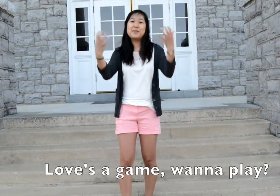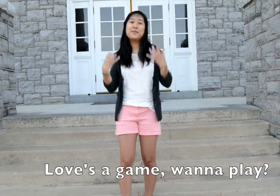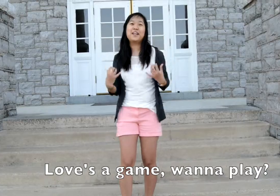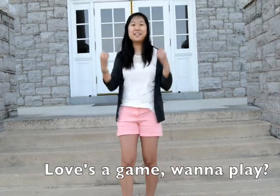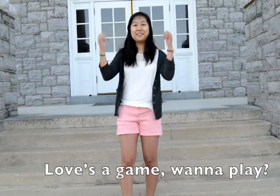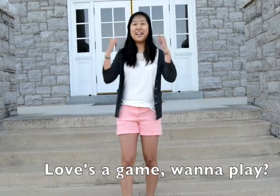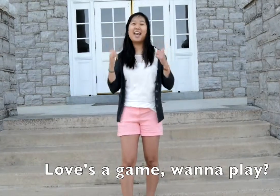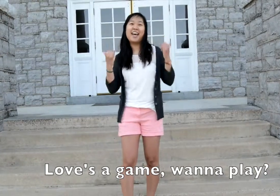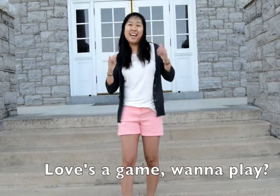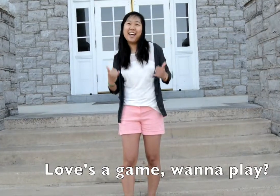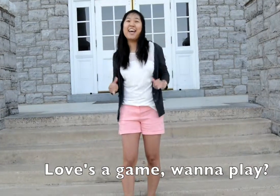wanna play